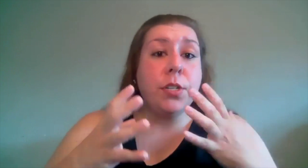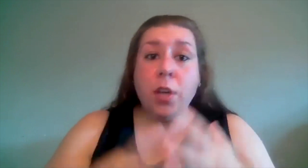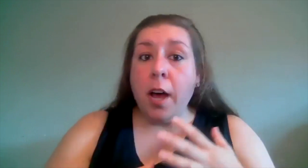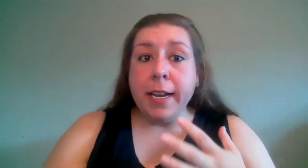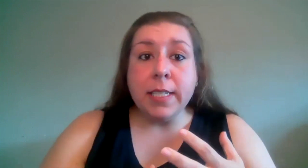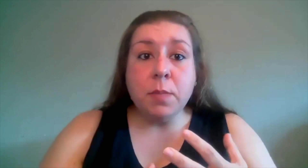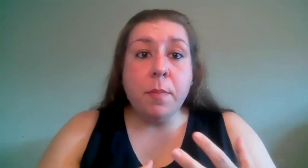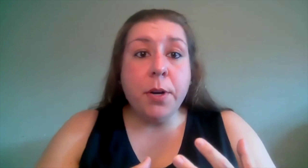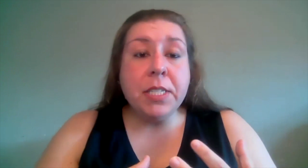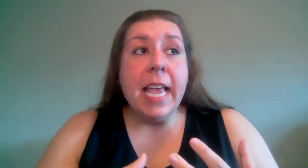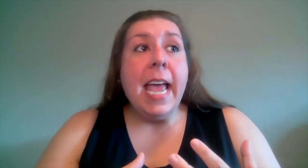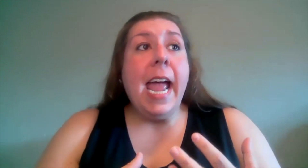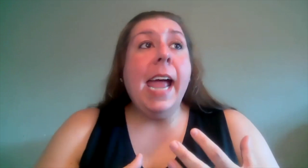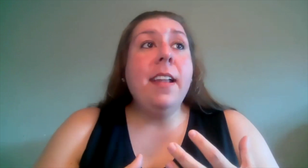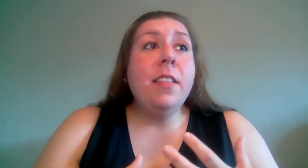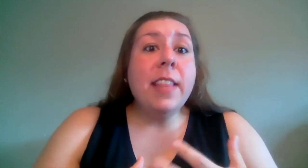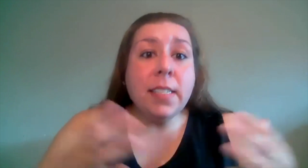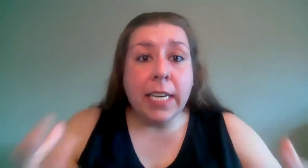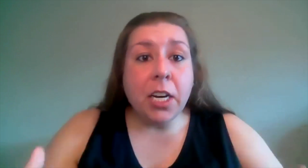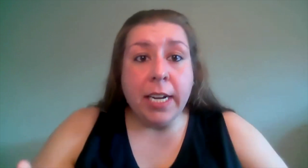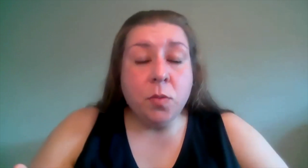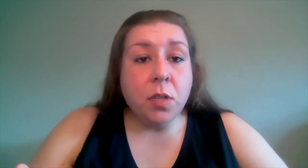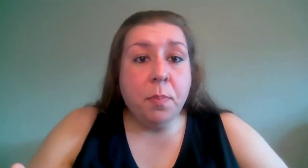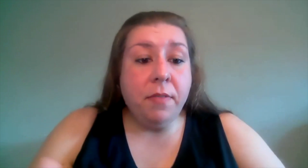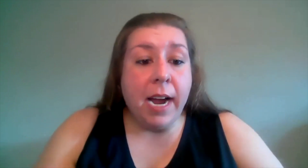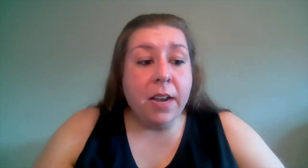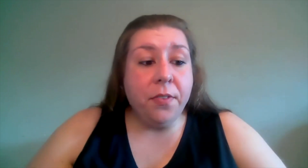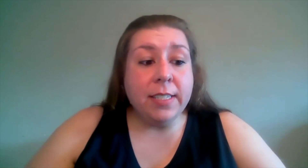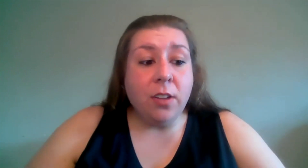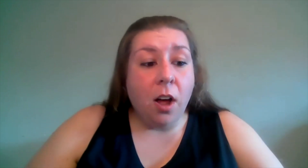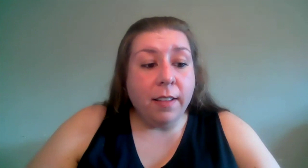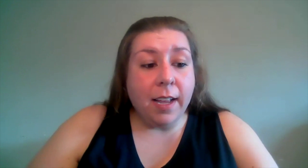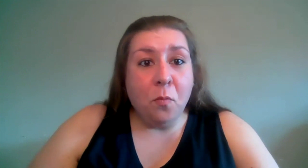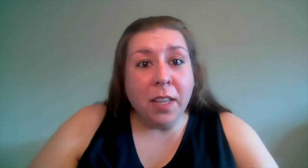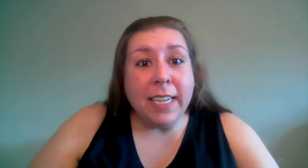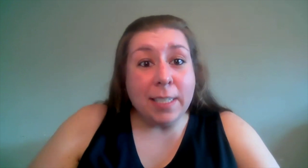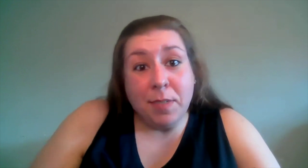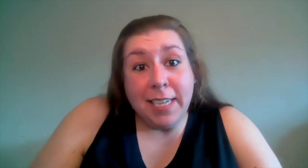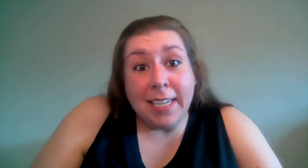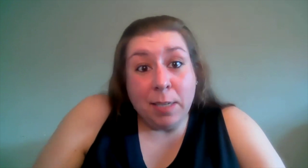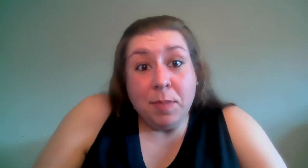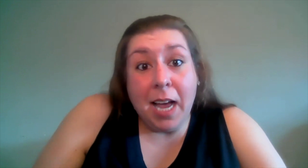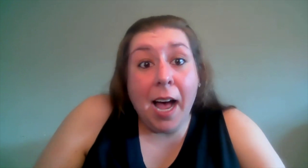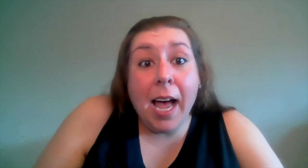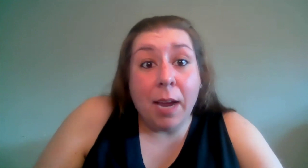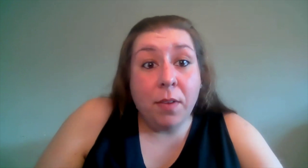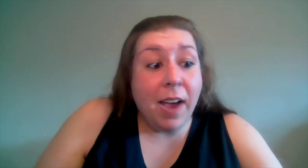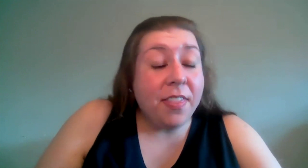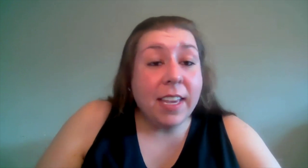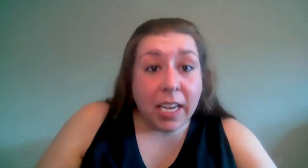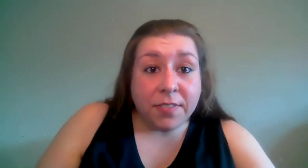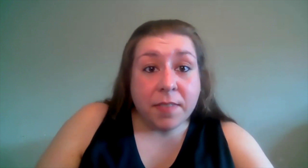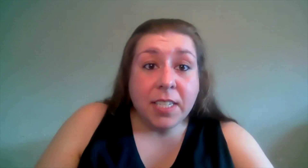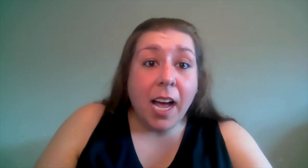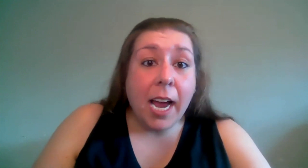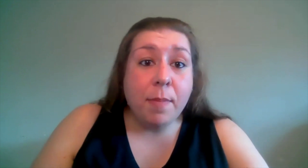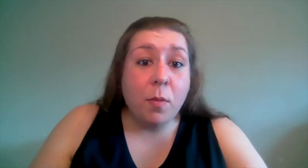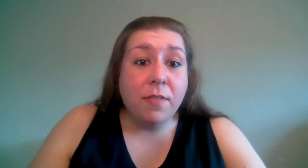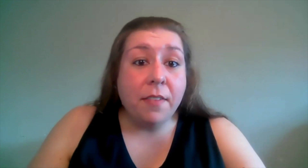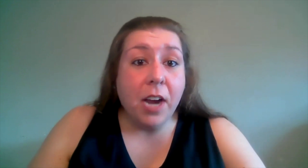audience members and this year has really provided for us all really some some time we've had the gift of time that we've never